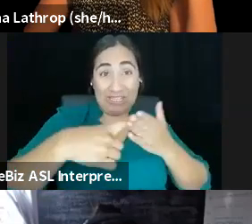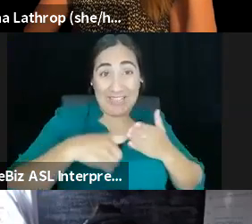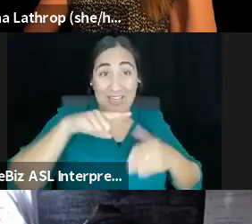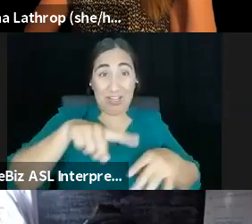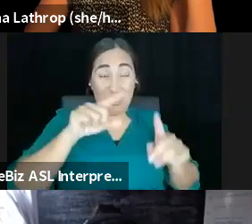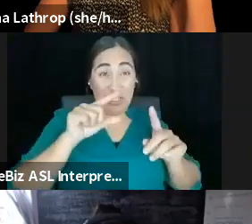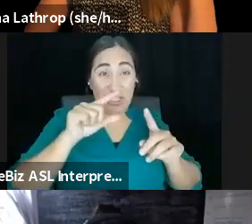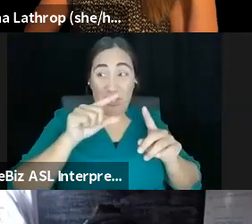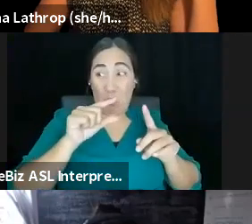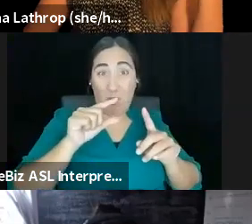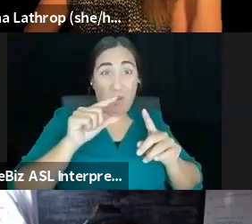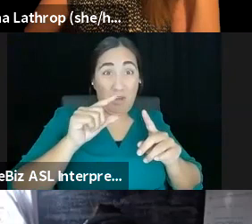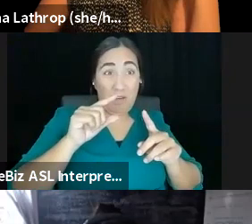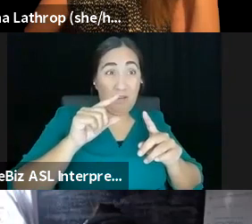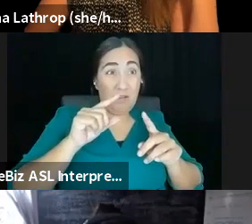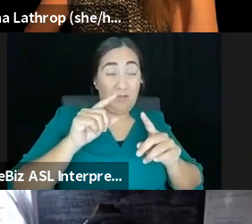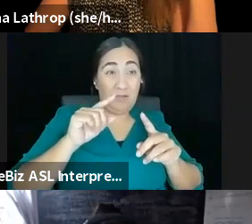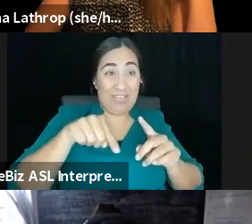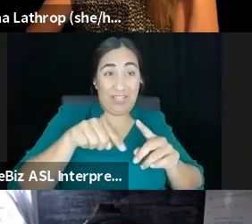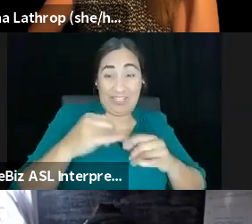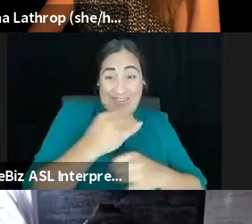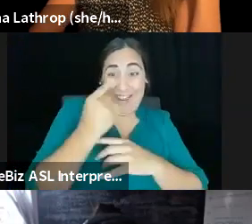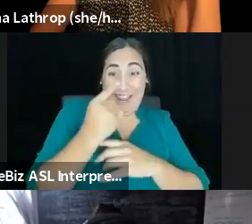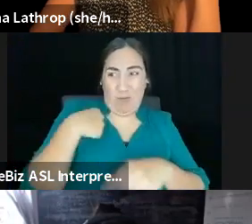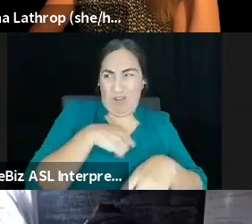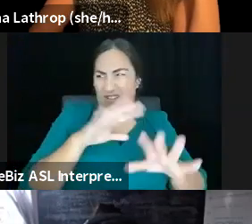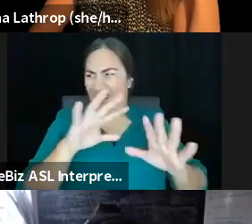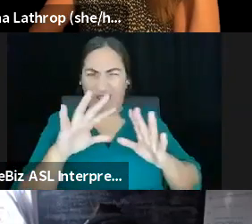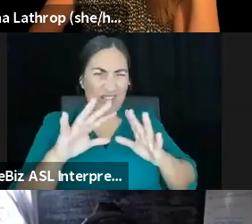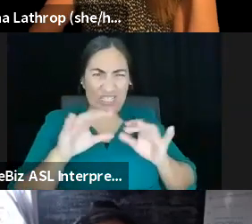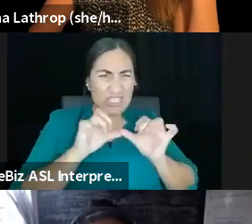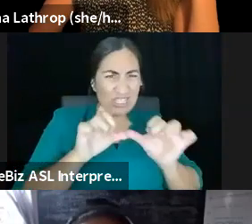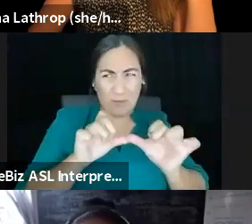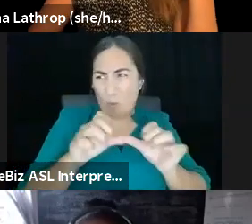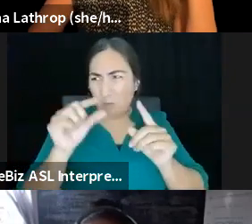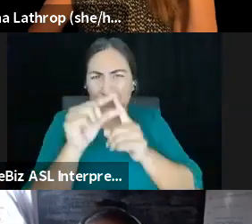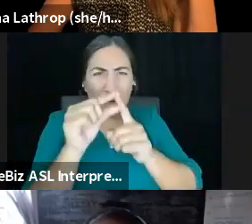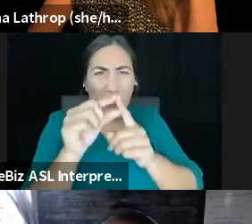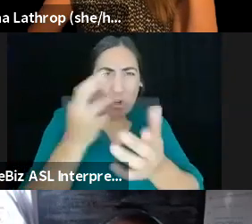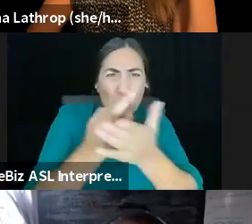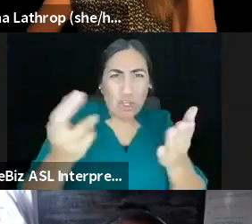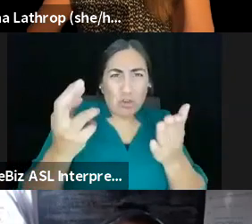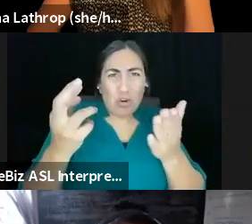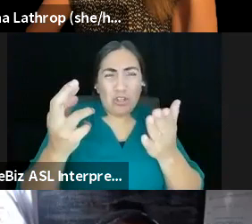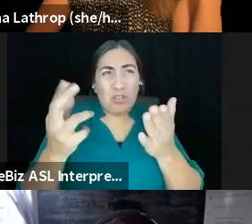that our word? Is it resources? Is the word resources talking at like prefiguring extraction?